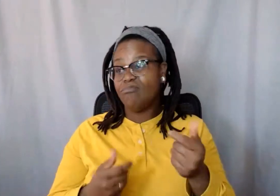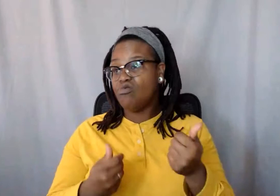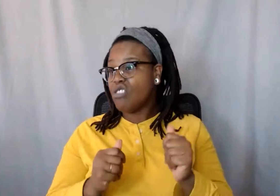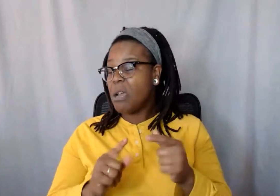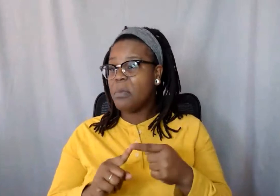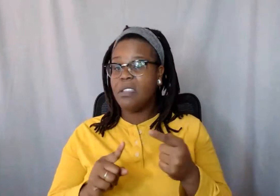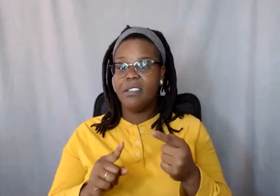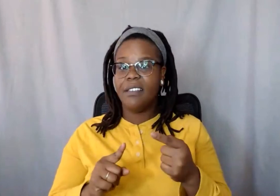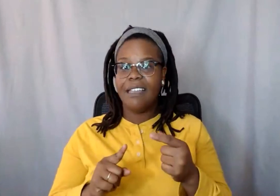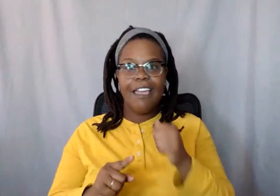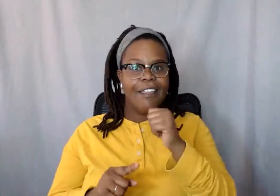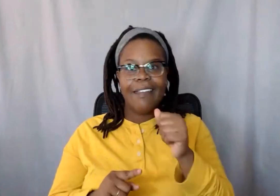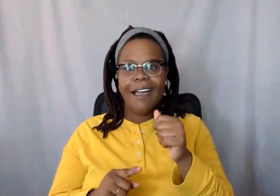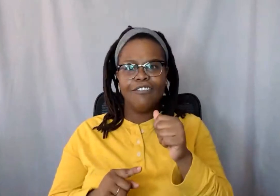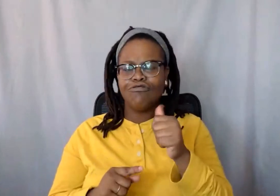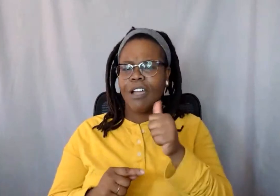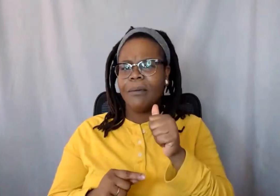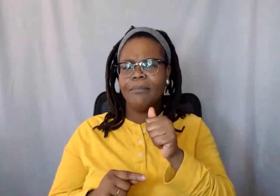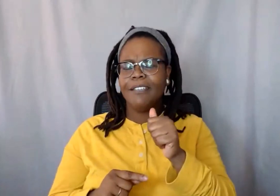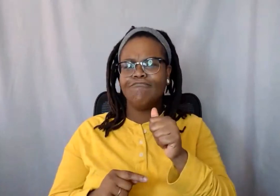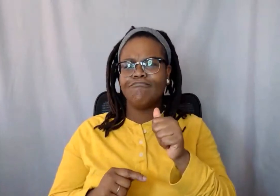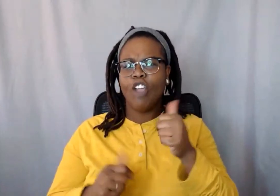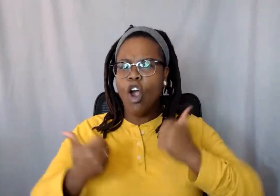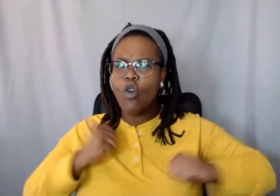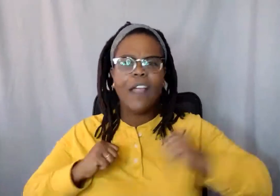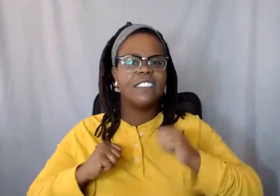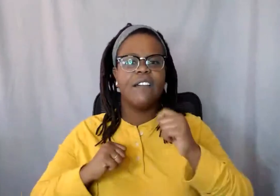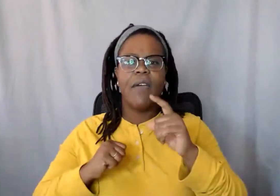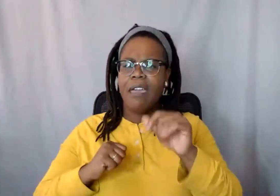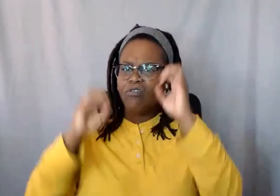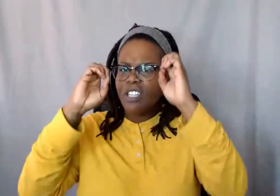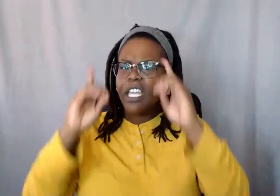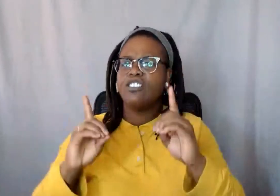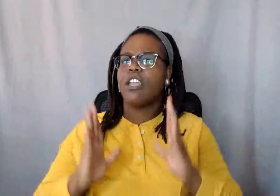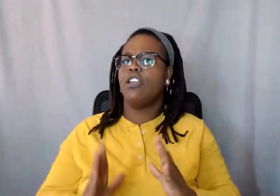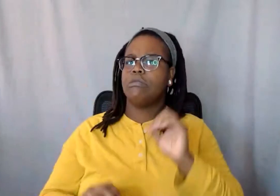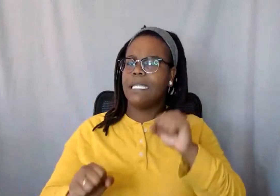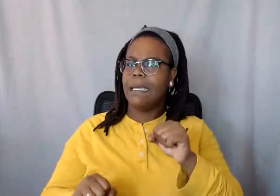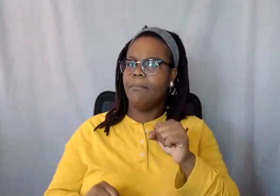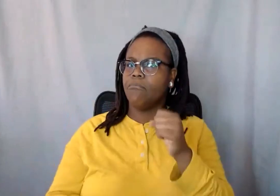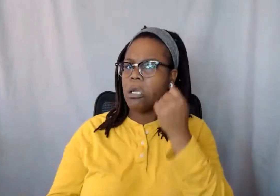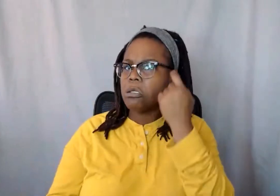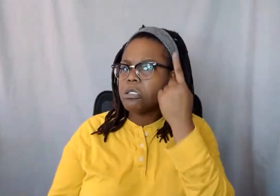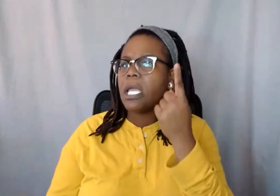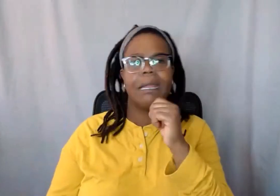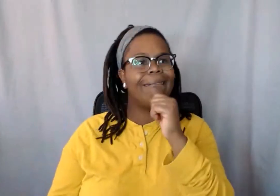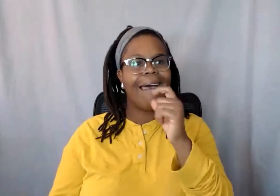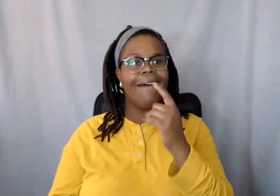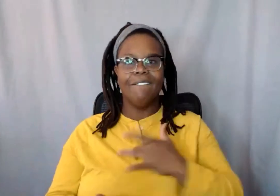a natural aggressive response is to be understanding and willing to actually correct them when they're being wrong. And actually be able to actually